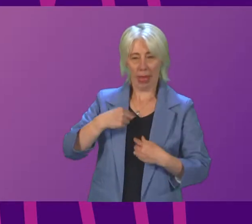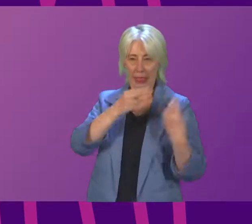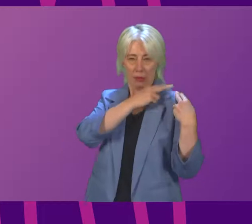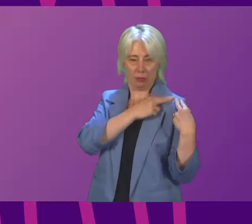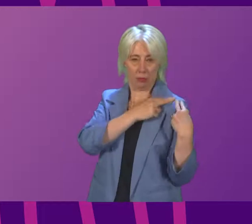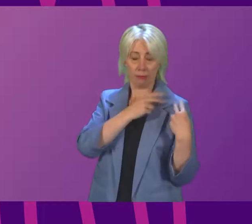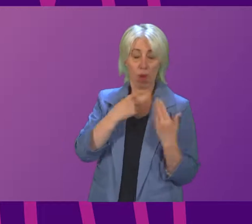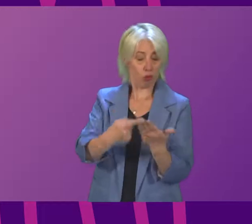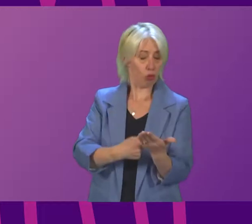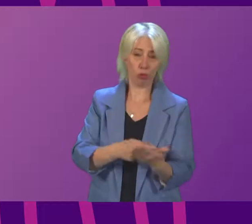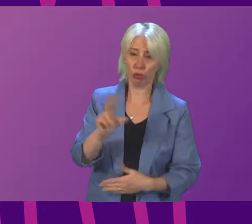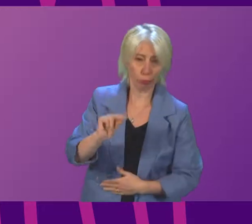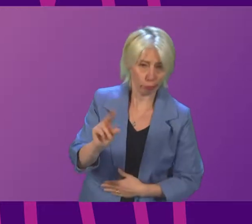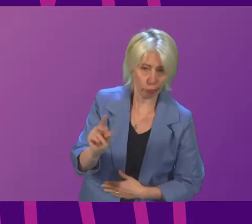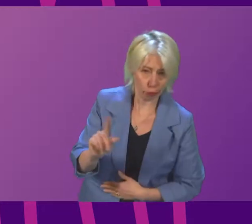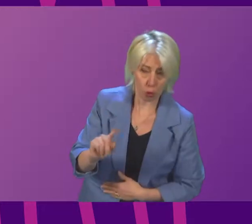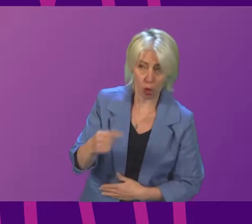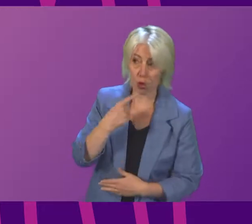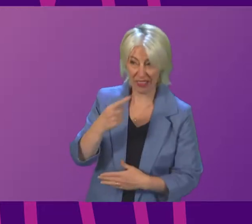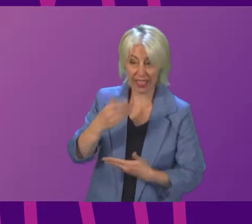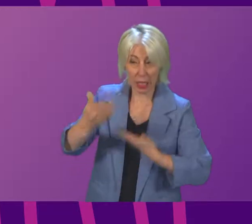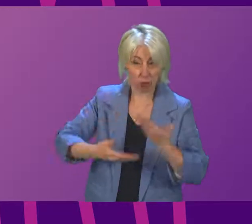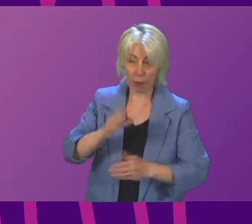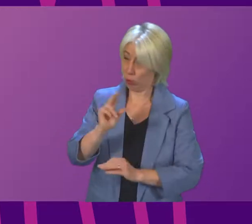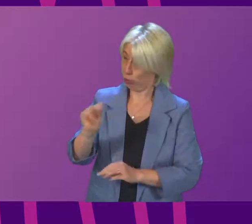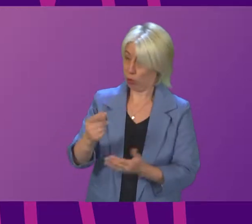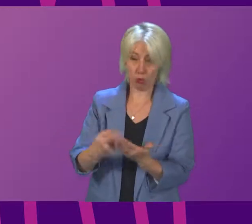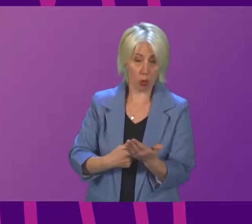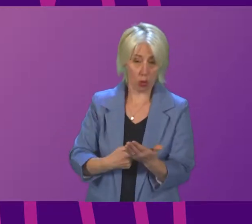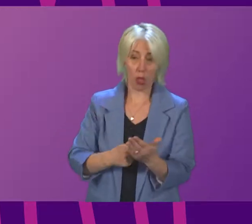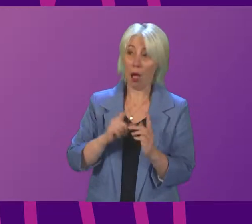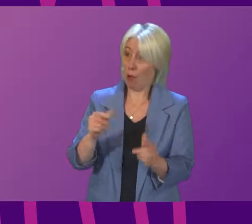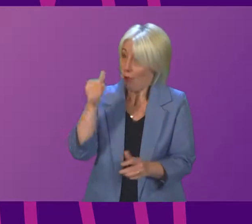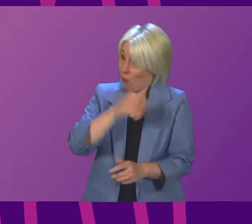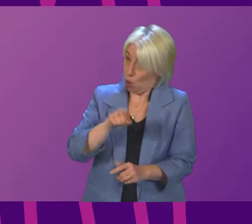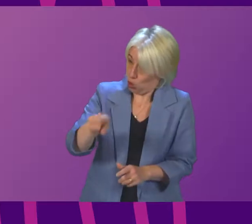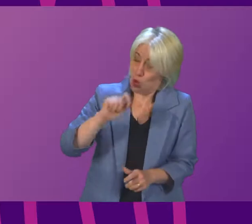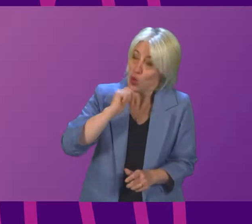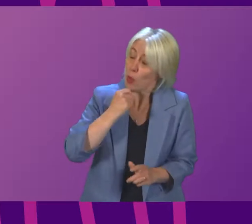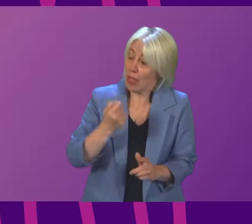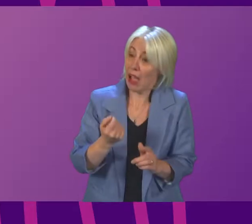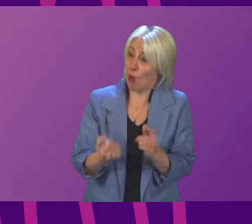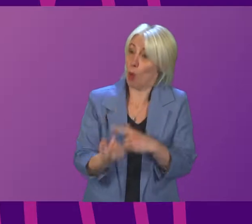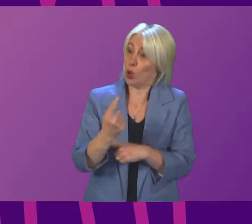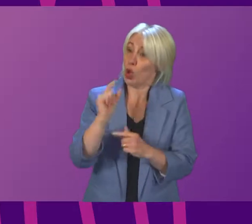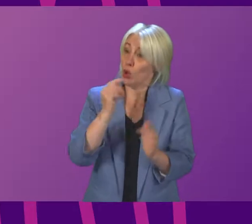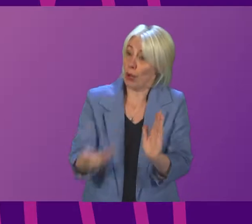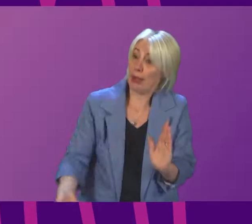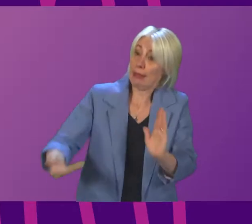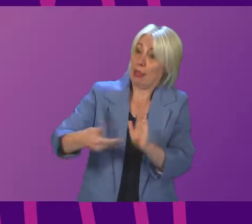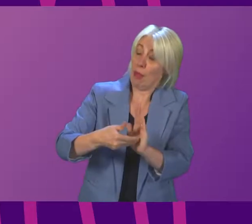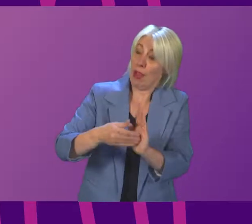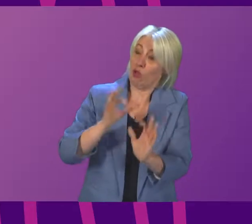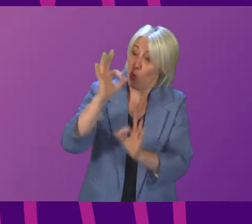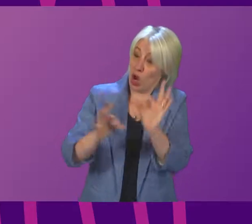is no rule, such as the one he has described. And Mr Mundell, of course, will have the opportunity to put a supplementary question to Mr Smith's